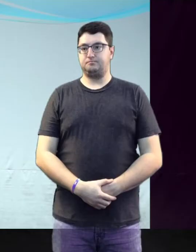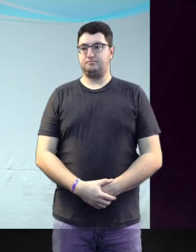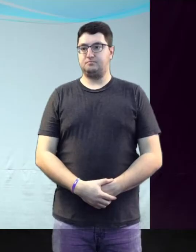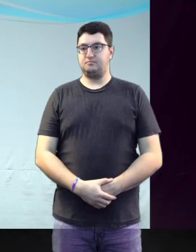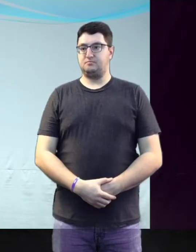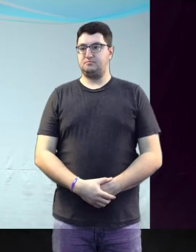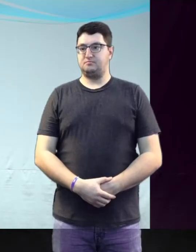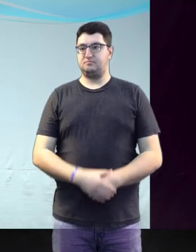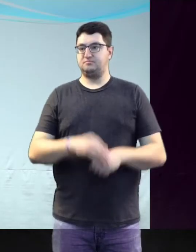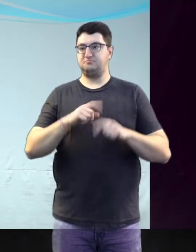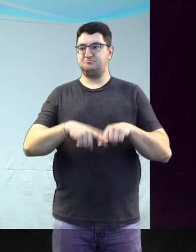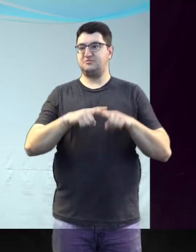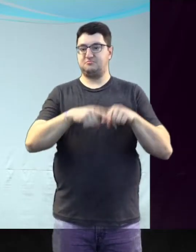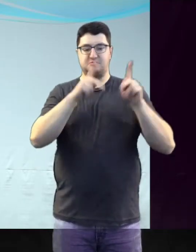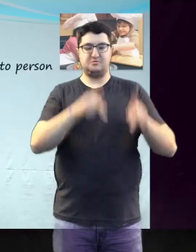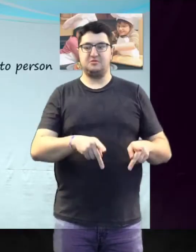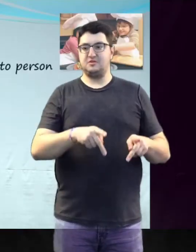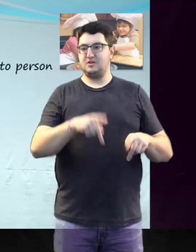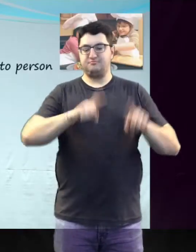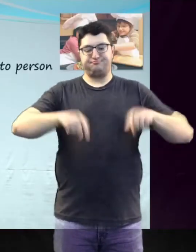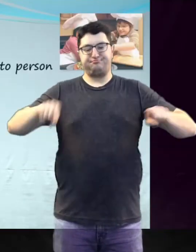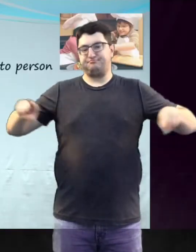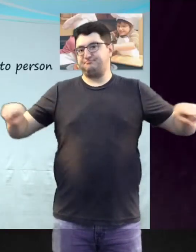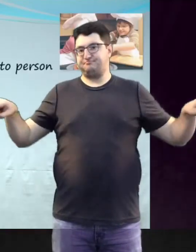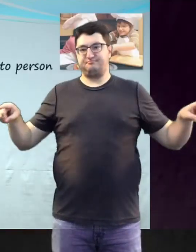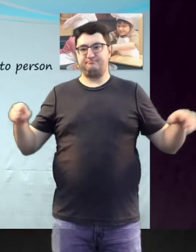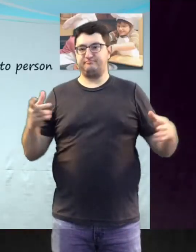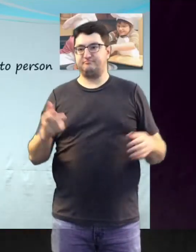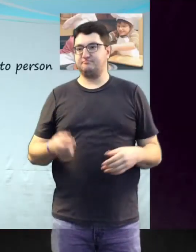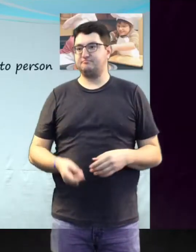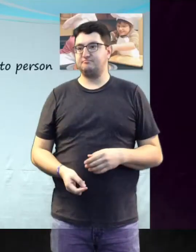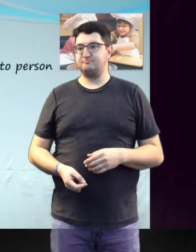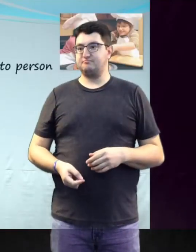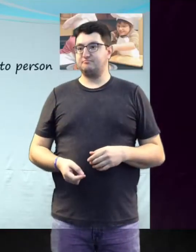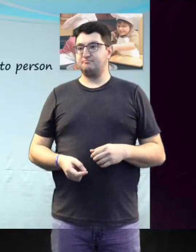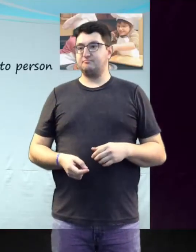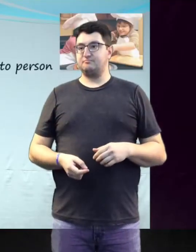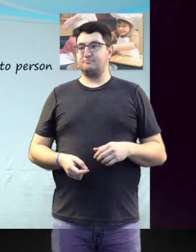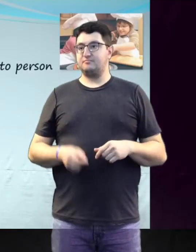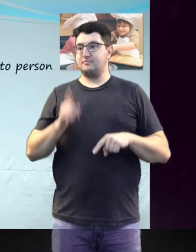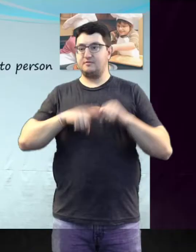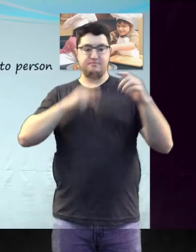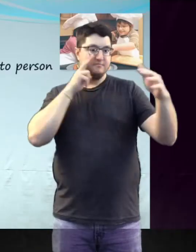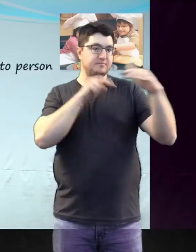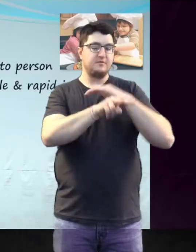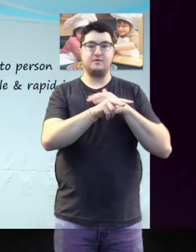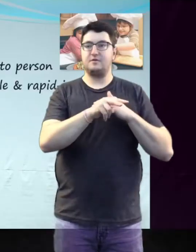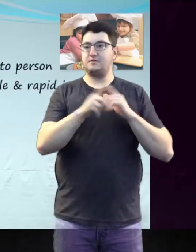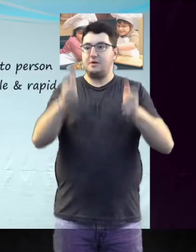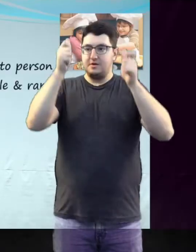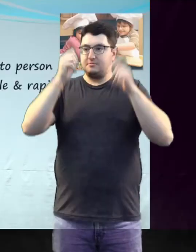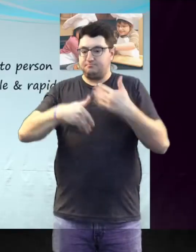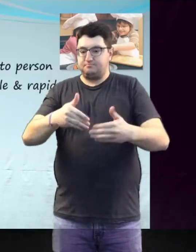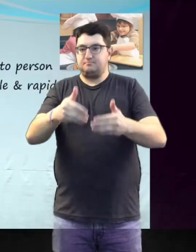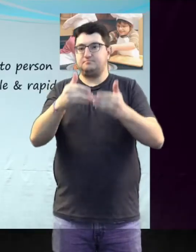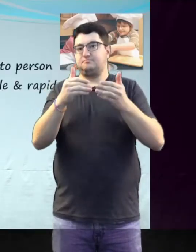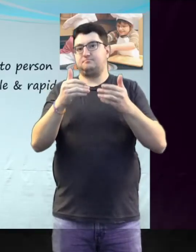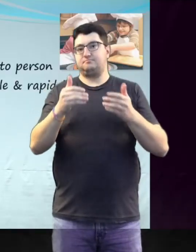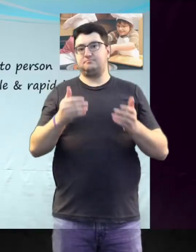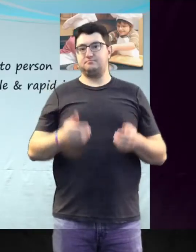of a life-threatening allergy can vary from person to person. A life-threatening allergy may be unpredictable and rapid in